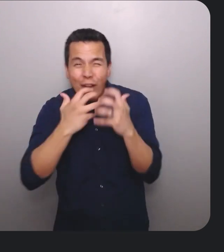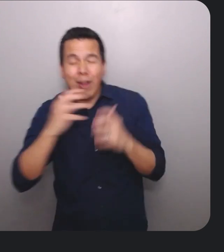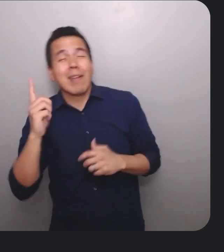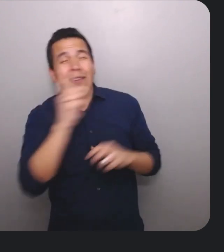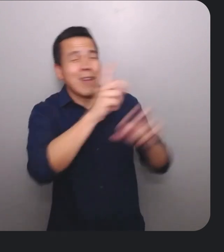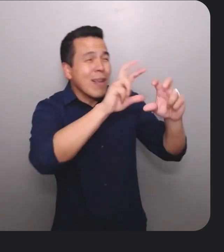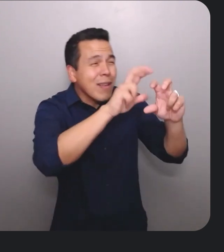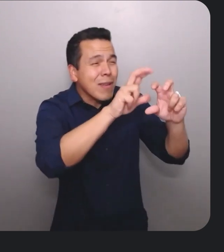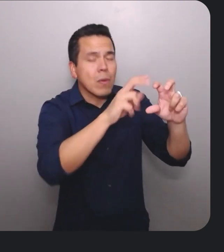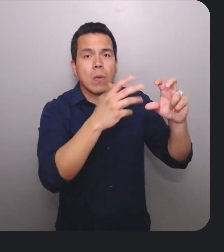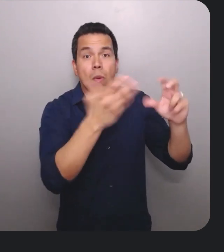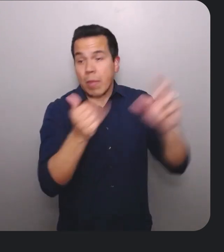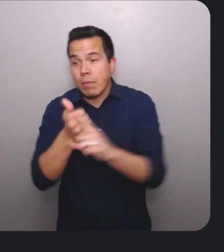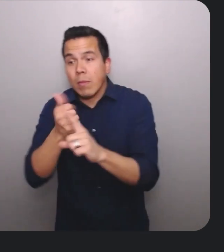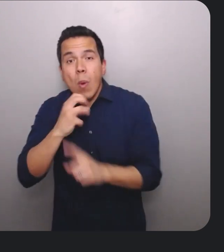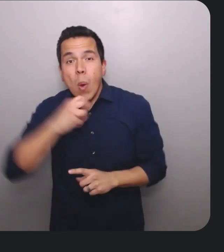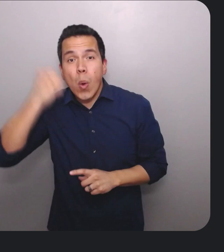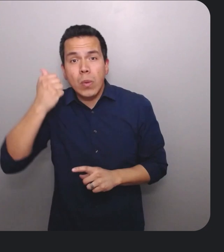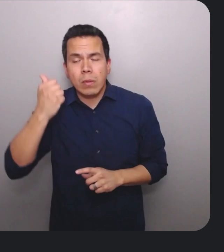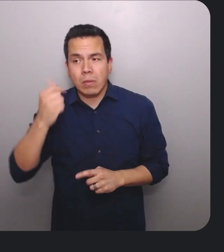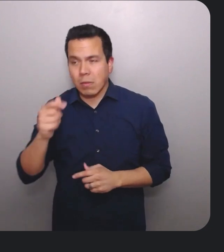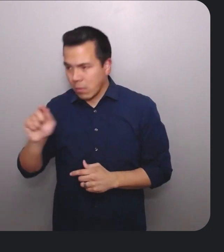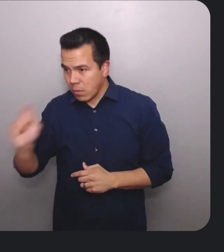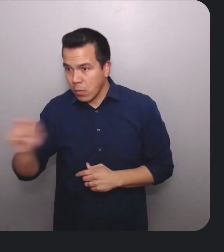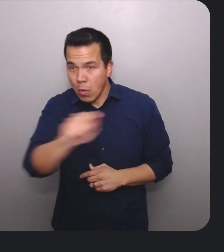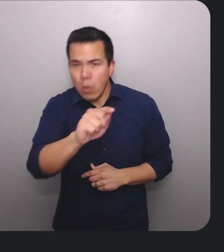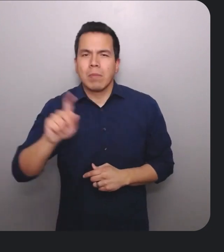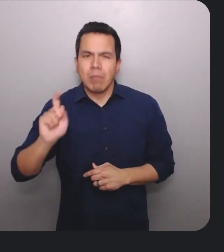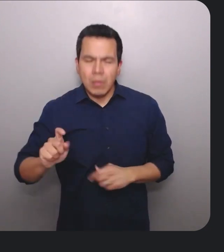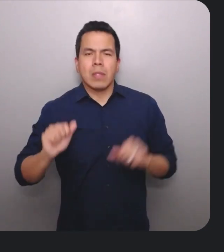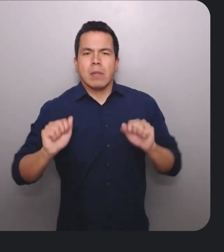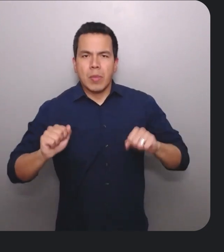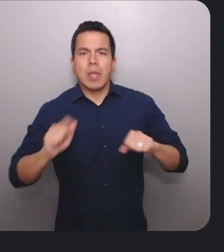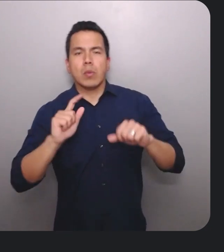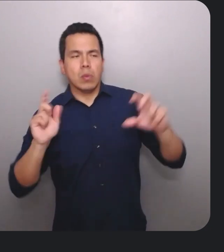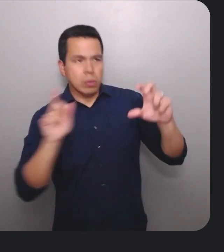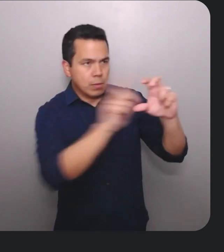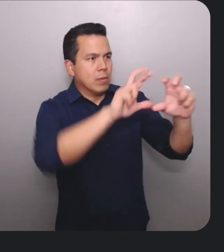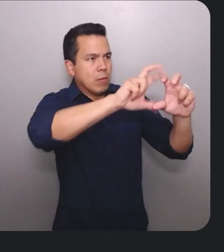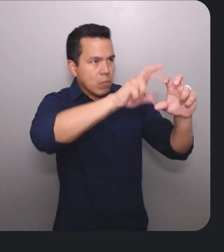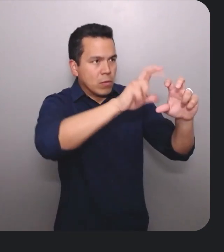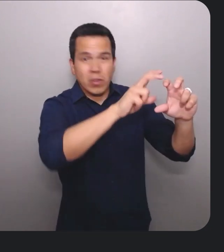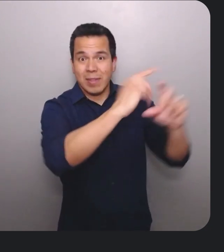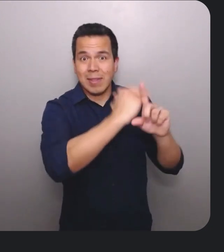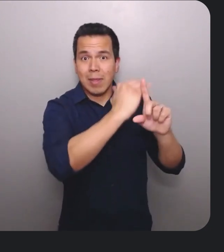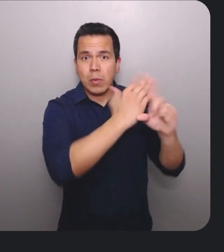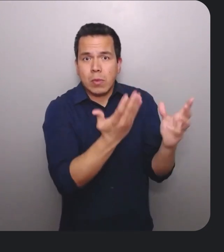asleep, or is an older individual, they need to be able to react to their environment and adjust the temperature. So to